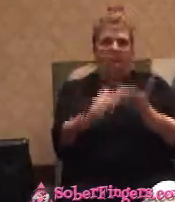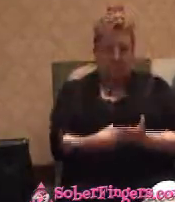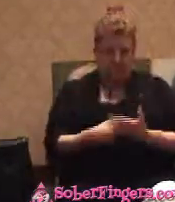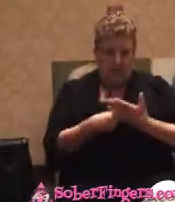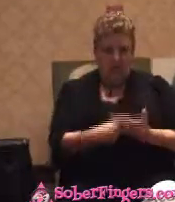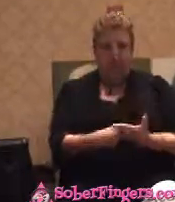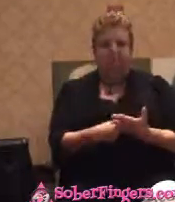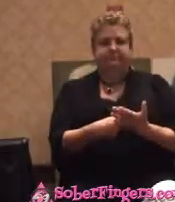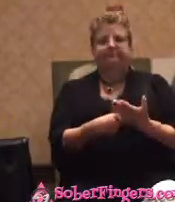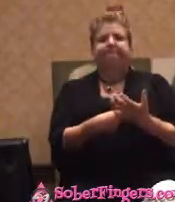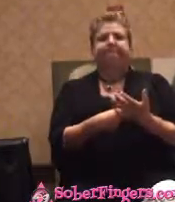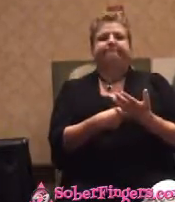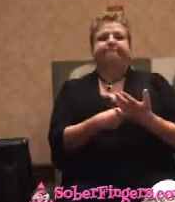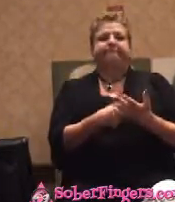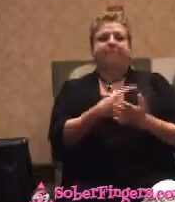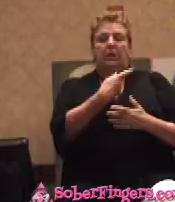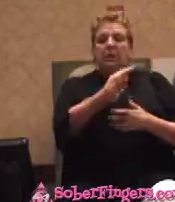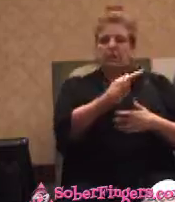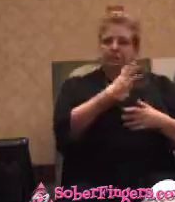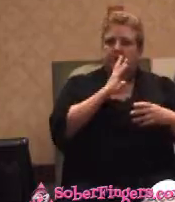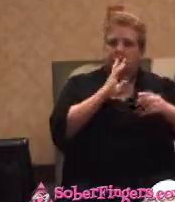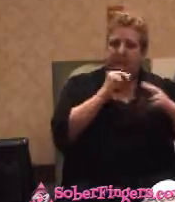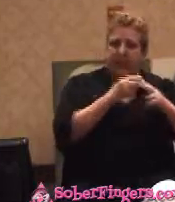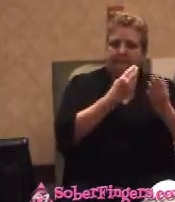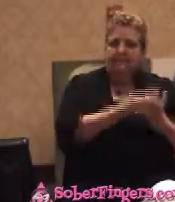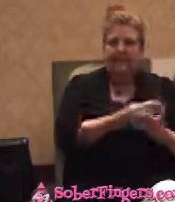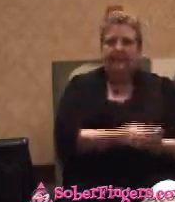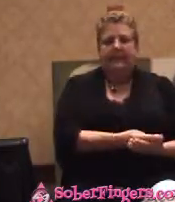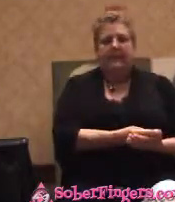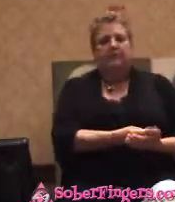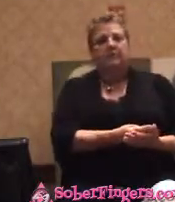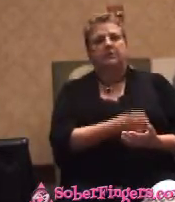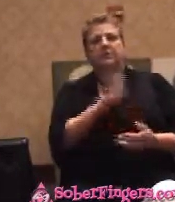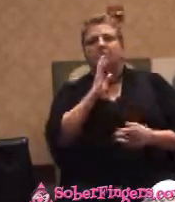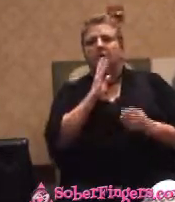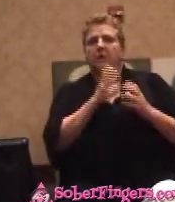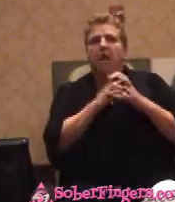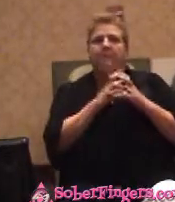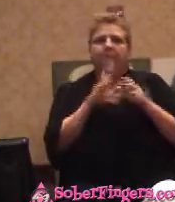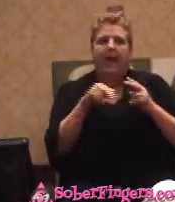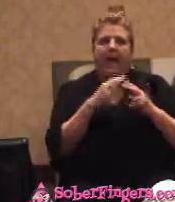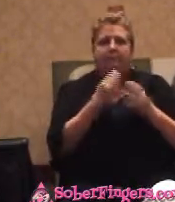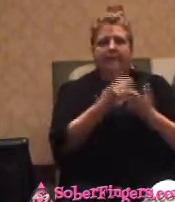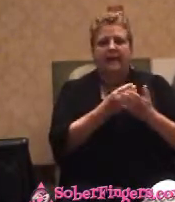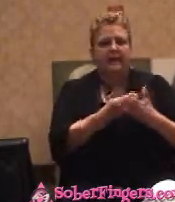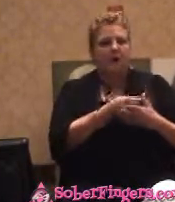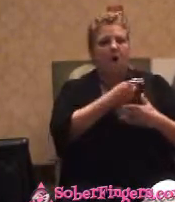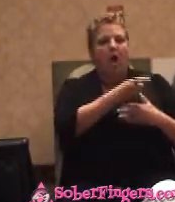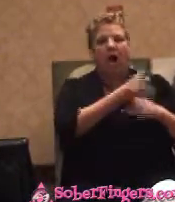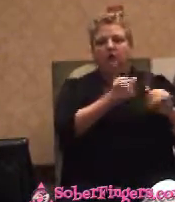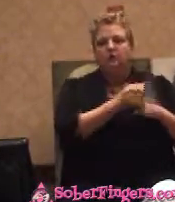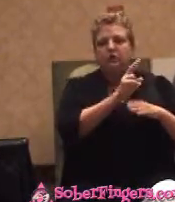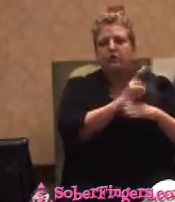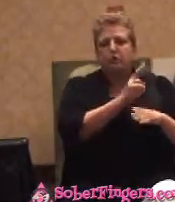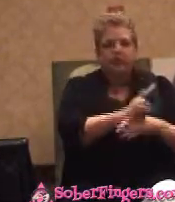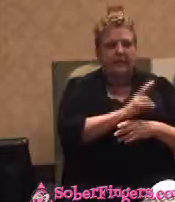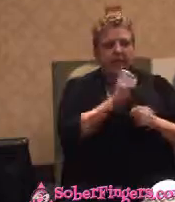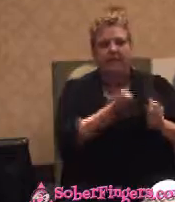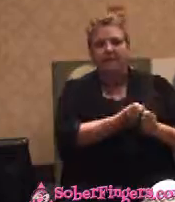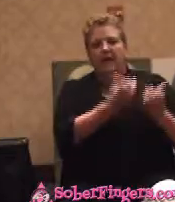We talked about money. We had a lot of discussions about money. Her use of money and how much she spent. And our answer was always